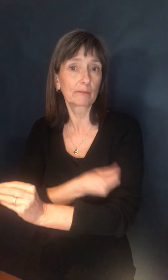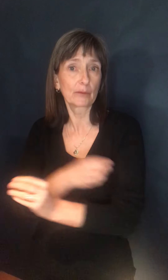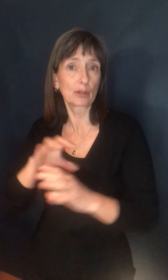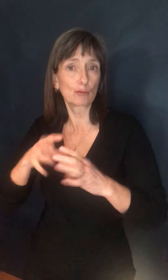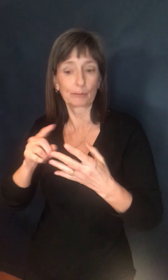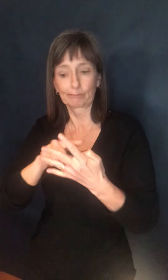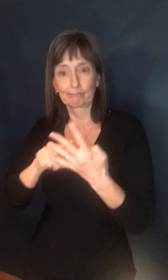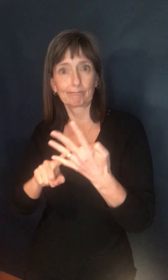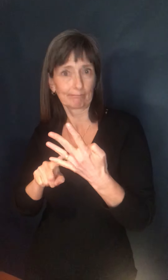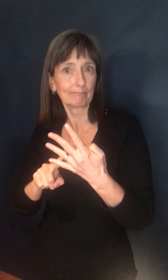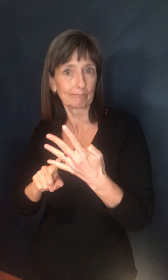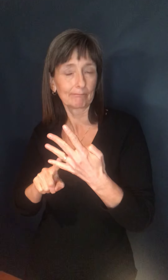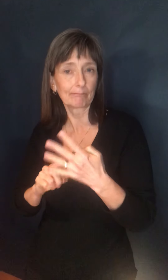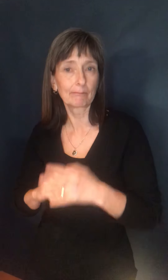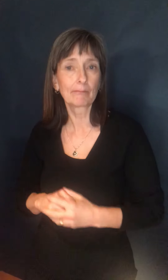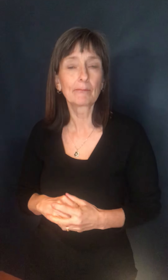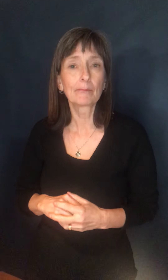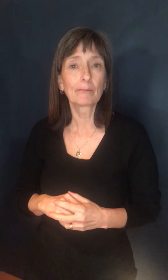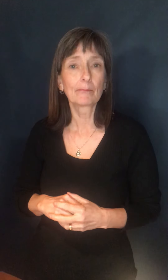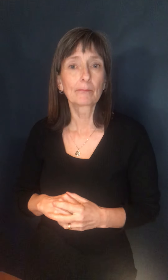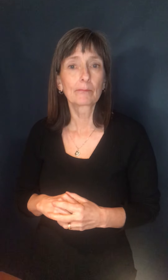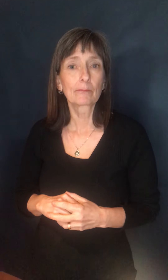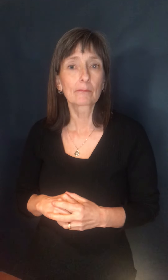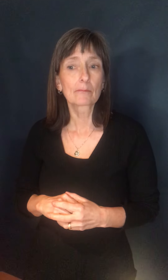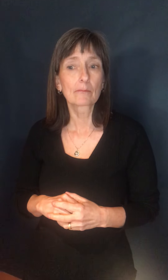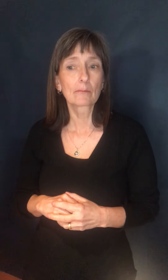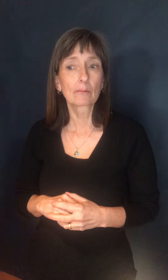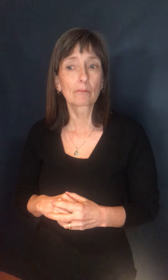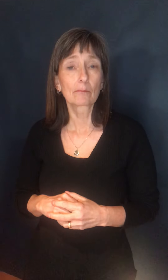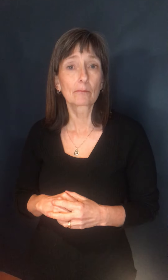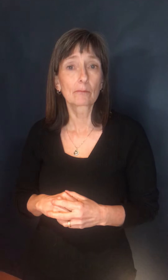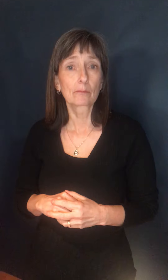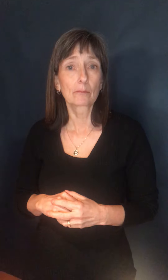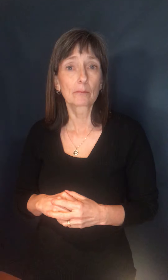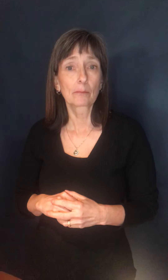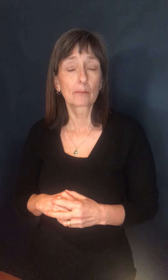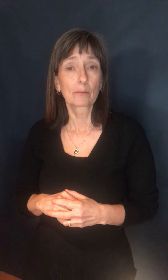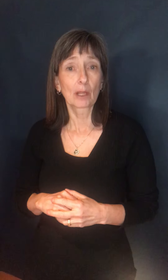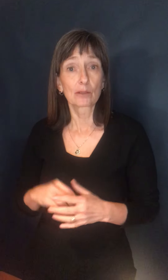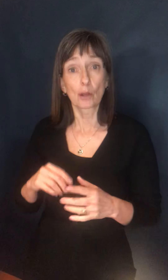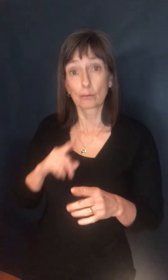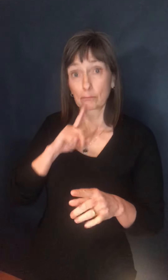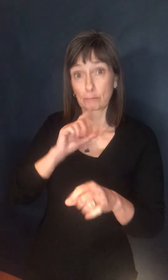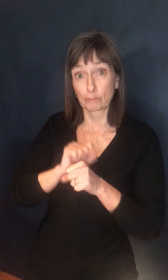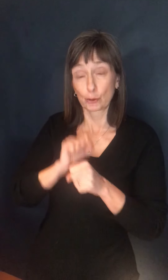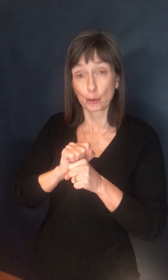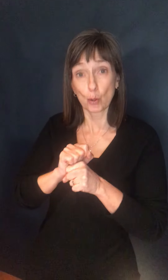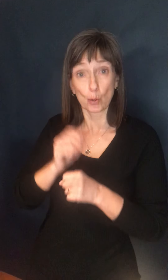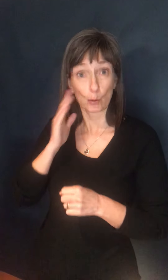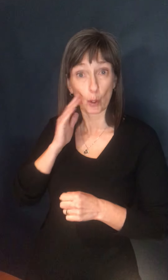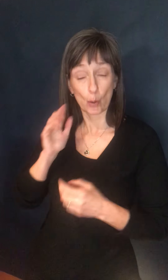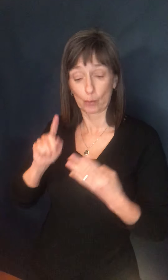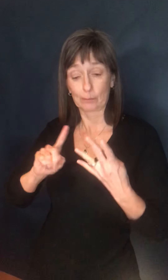be, um, announcing that when, when, know about the stability of the AstraZeneca, uh, supply.